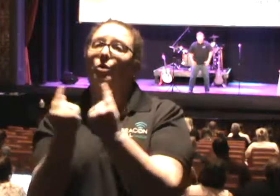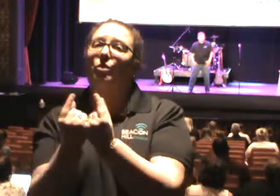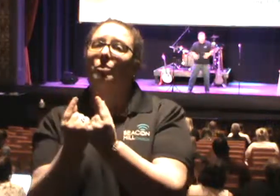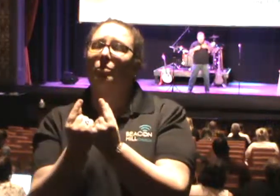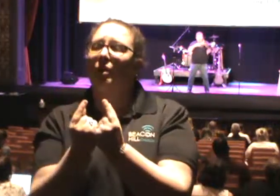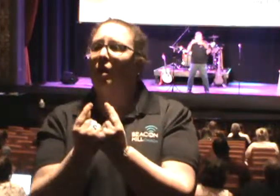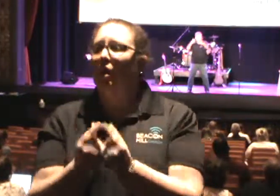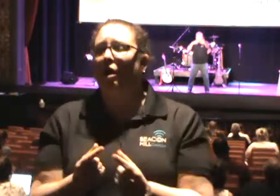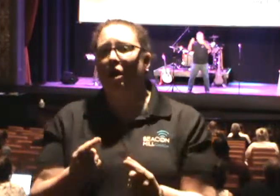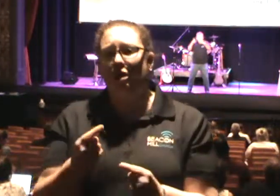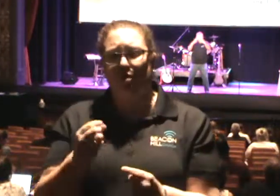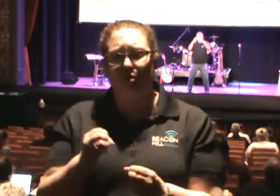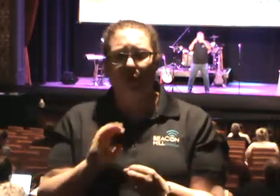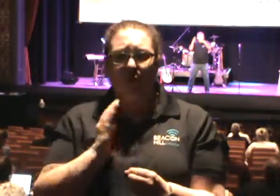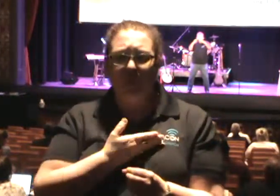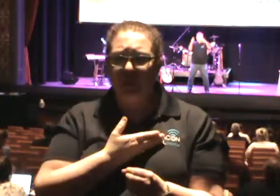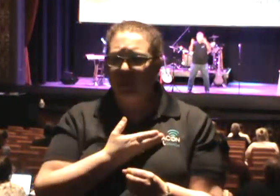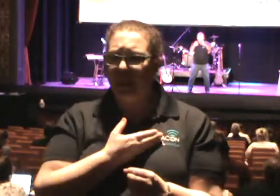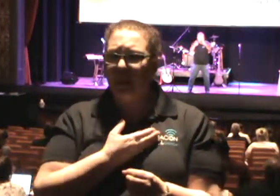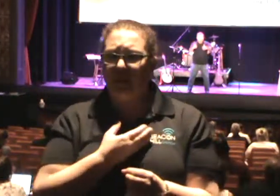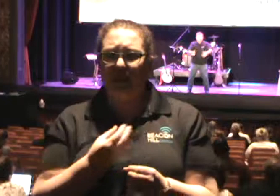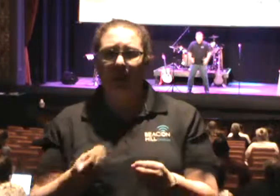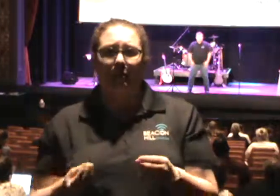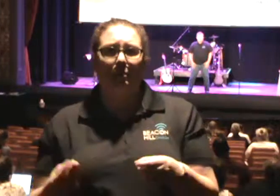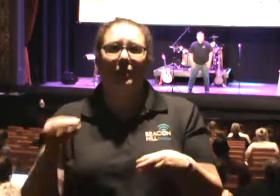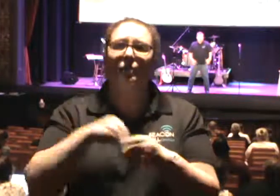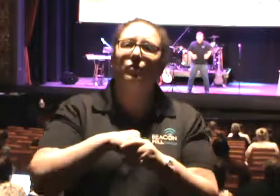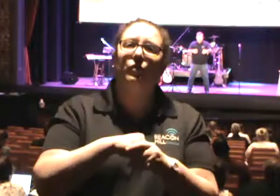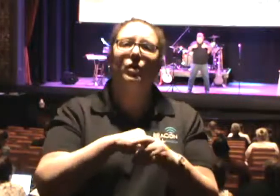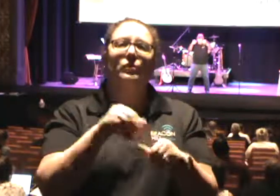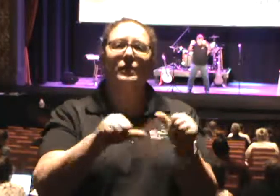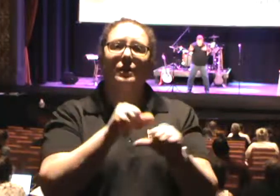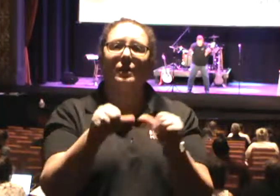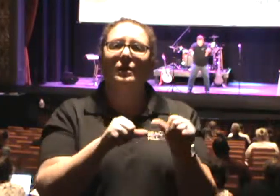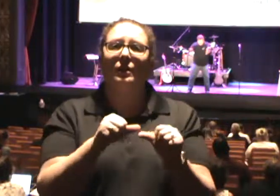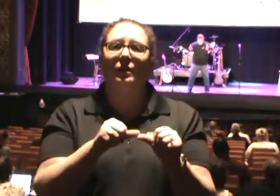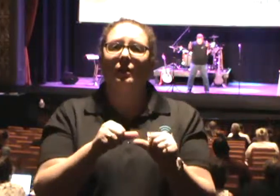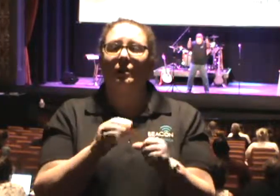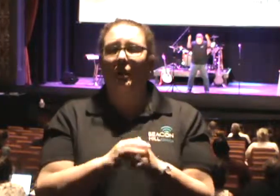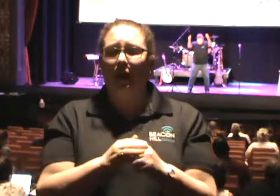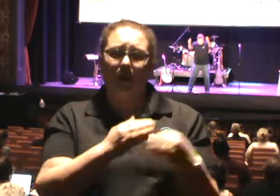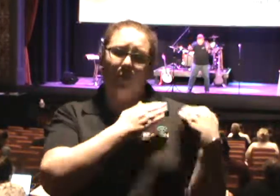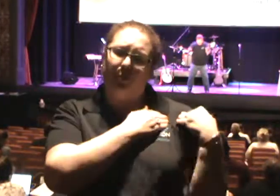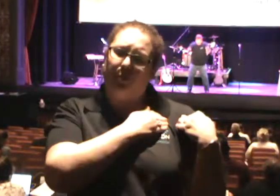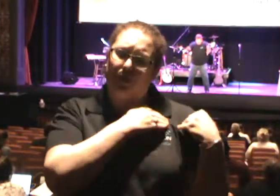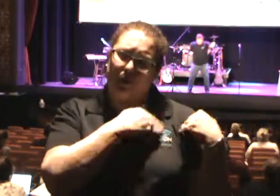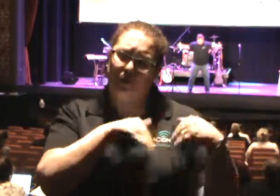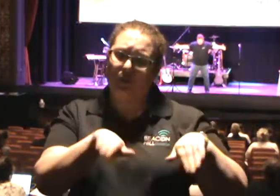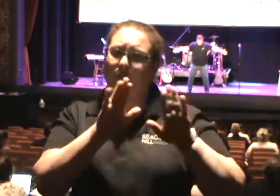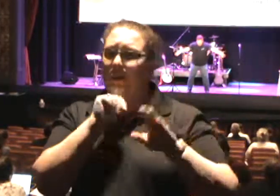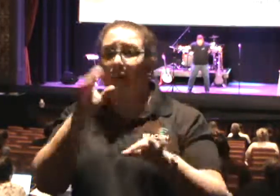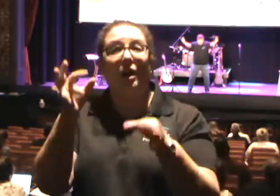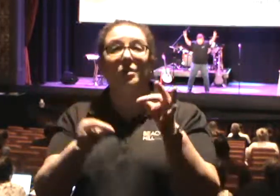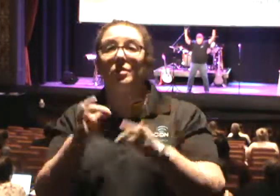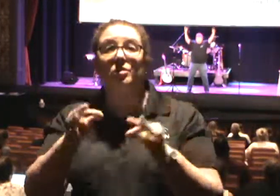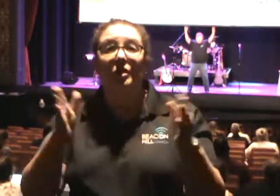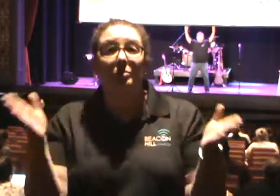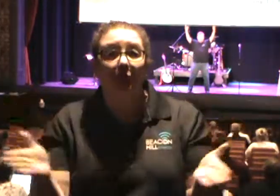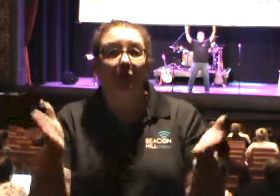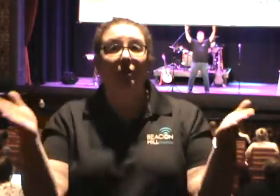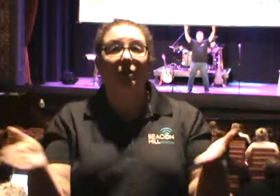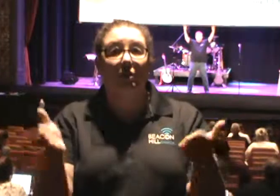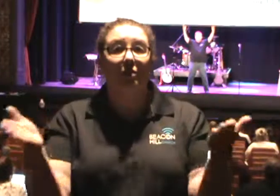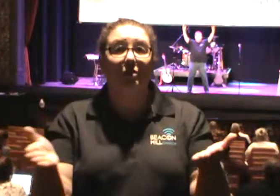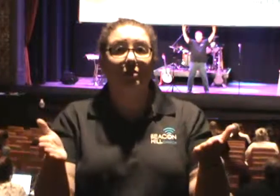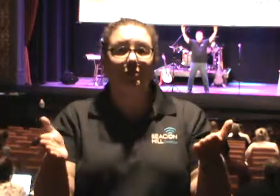one another. To literally be what the body of believers is. That is, to be able to lay down your burdens. Not to judge people, but to encourage them and to lift